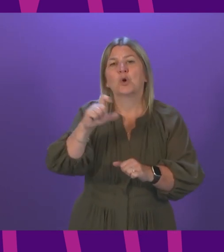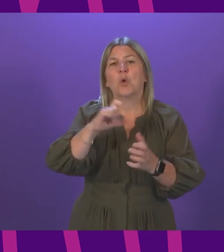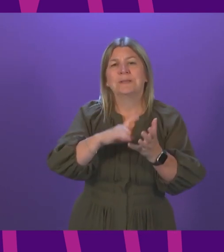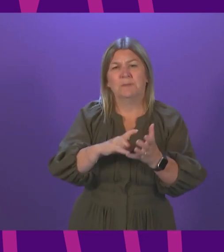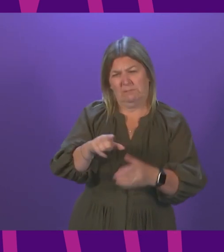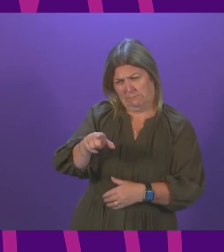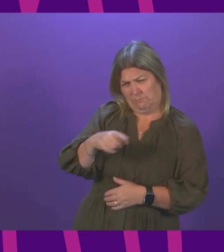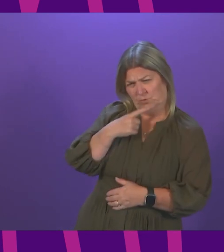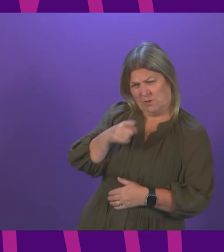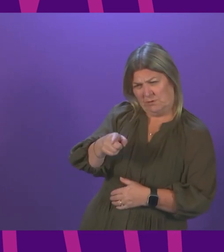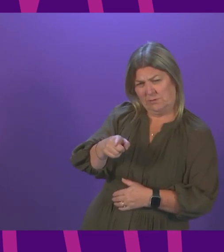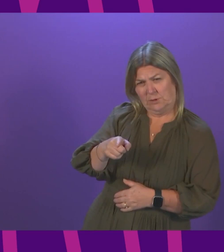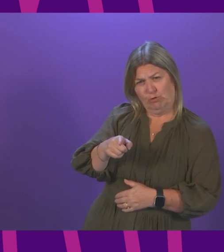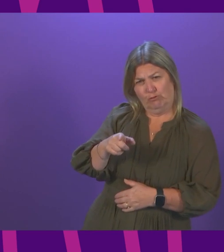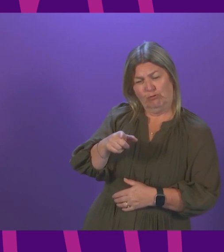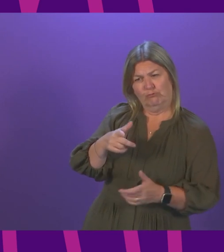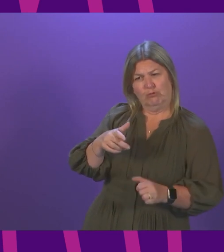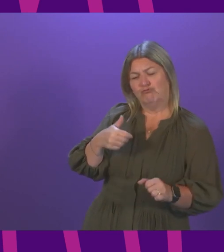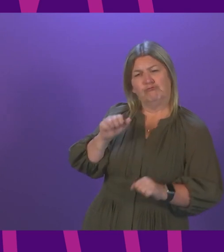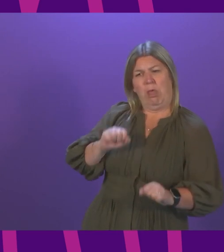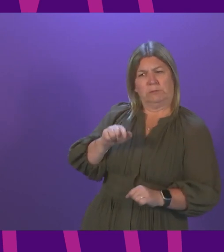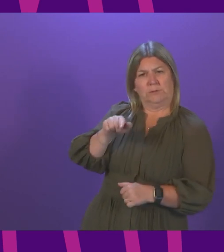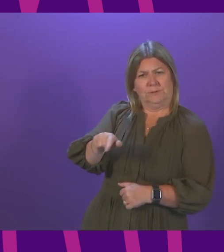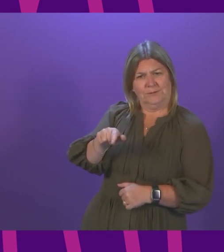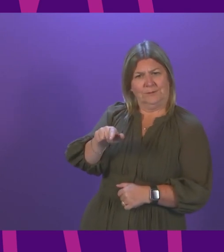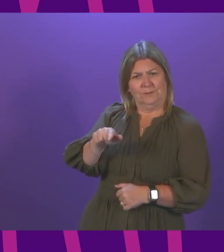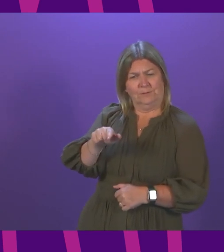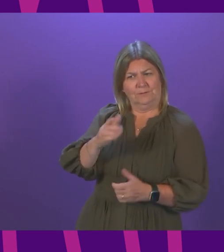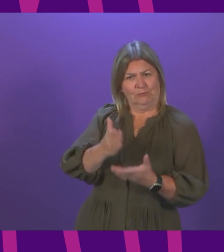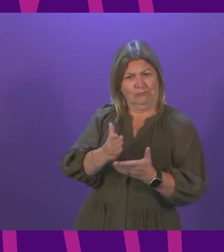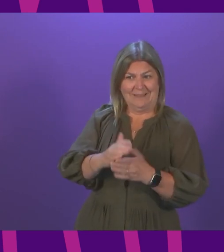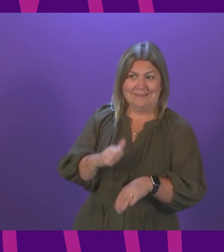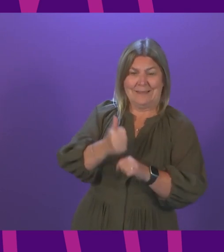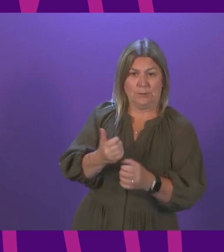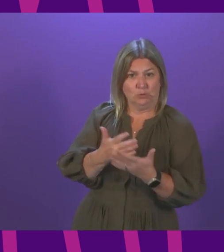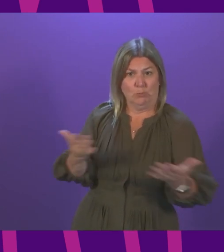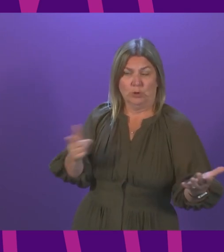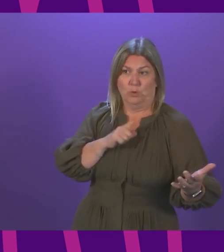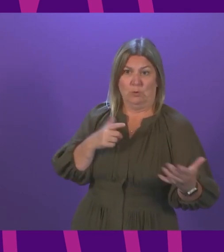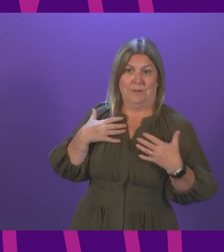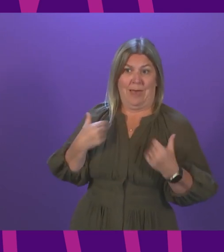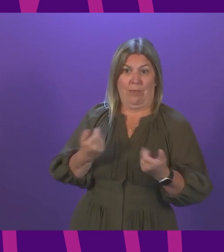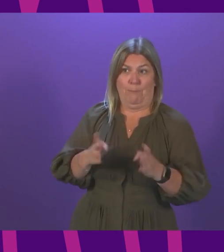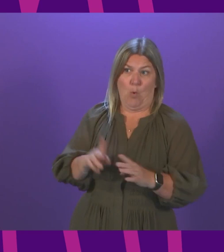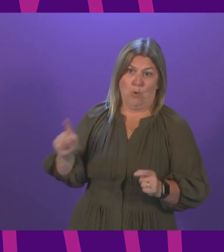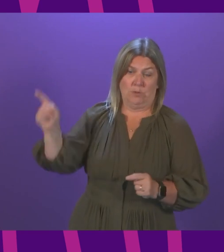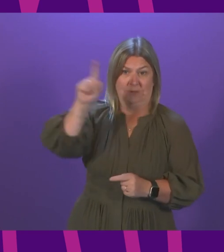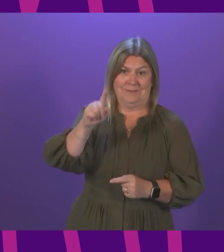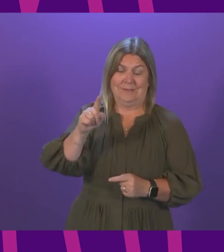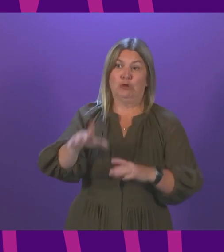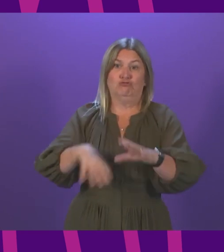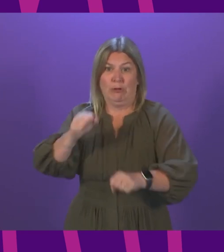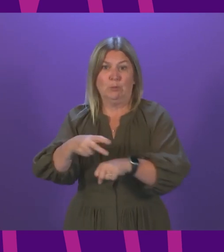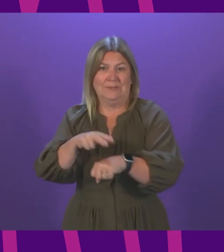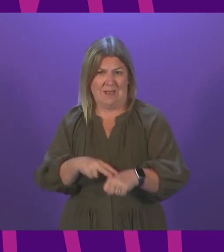admitted that the reluctance to establish temporary wards and field hospitals is because health boards are struggling to safely staff existing hospitals. Cabinet Secretary, what does this